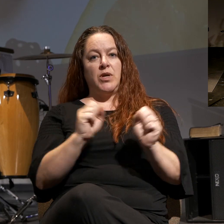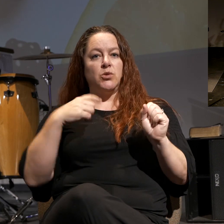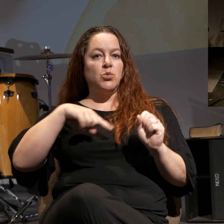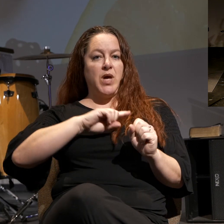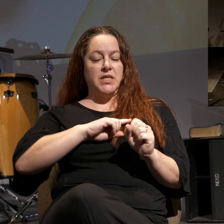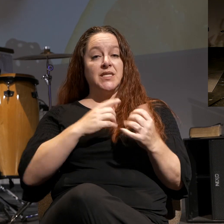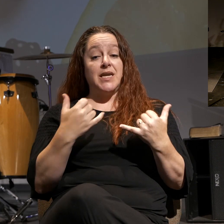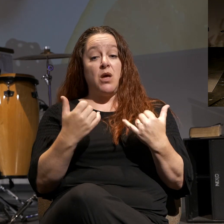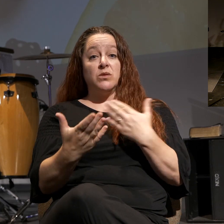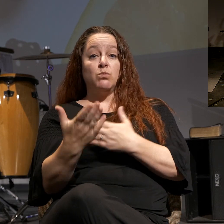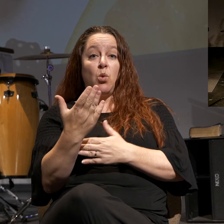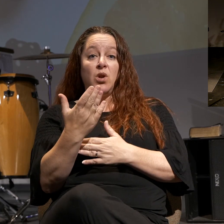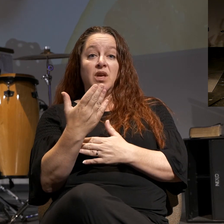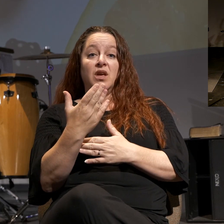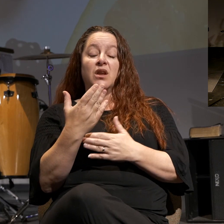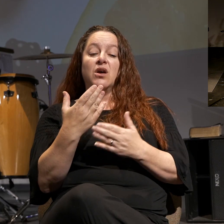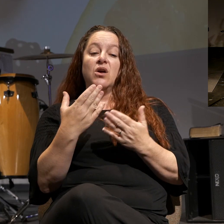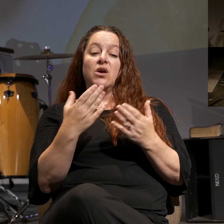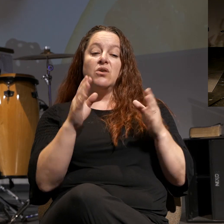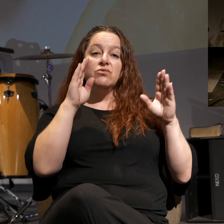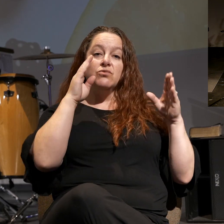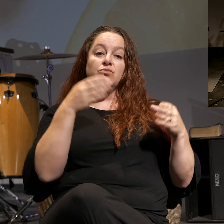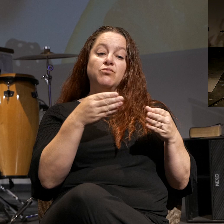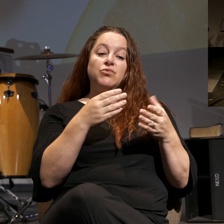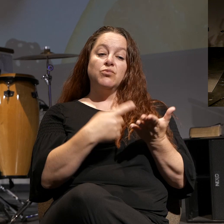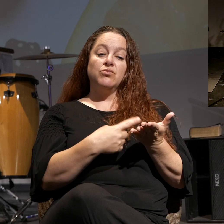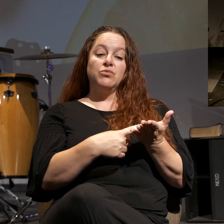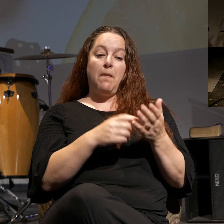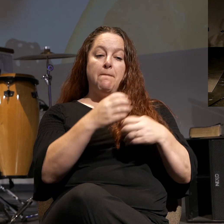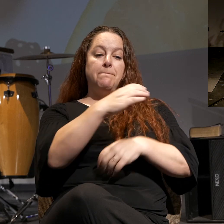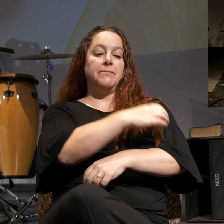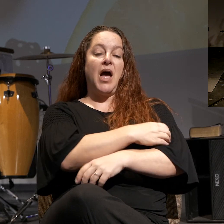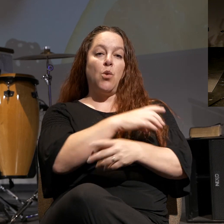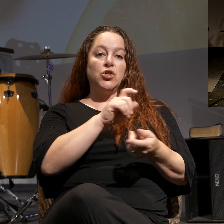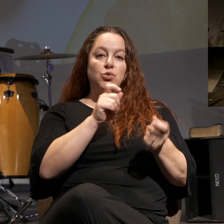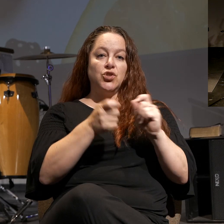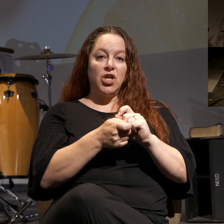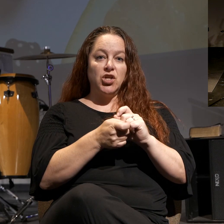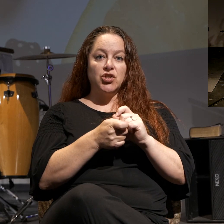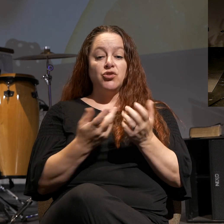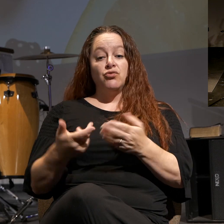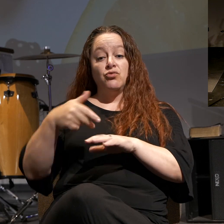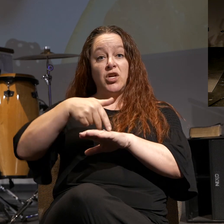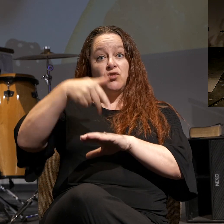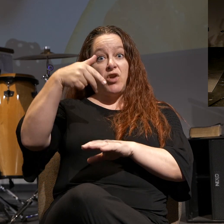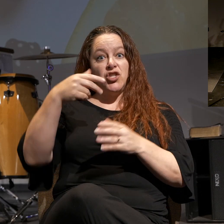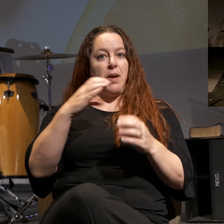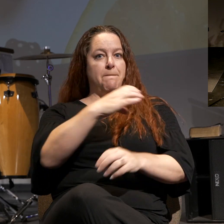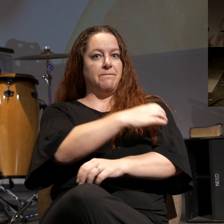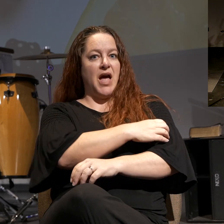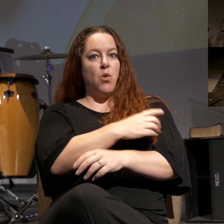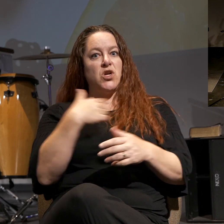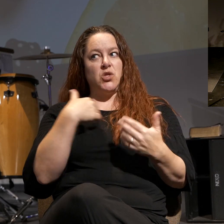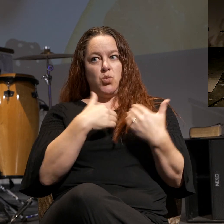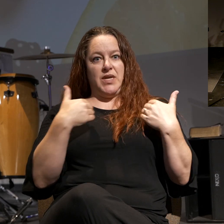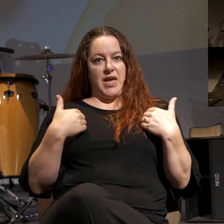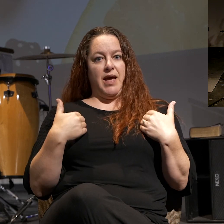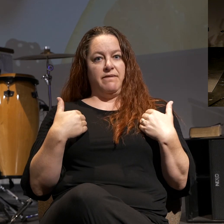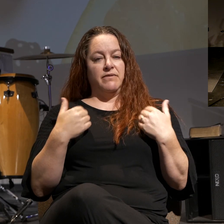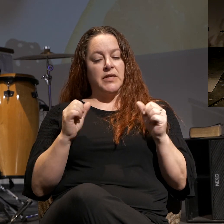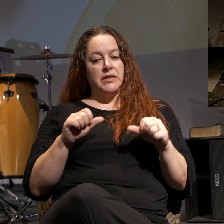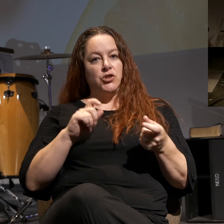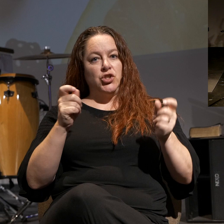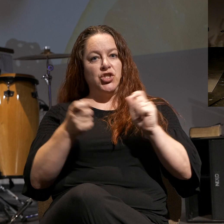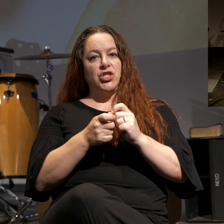And this morning we're talking about power to change, the resurrection power that we have to change.